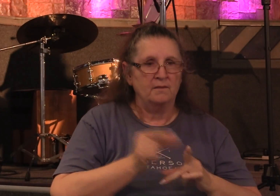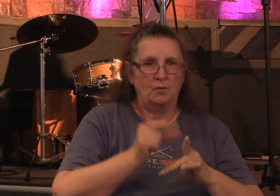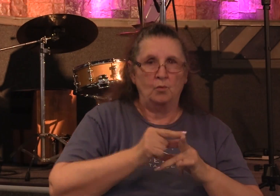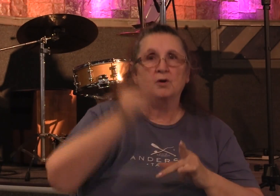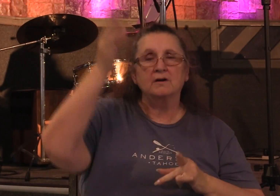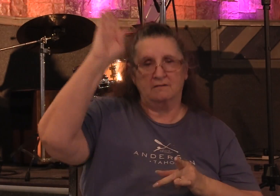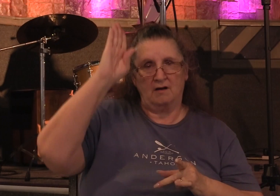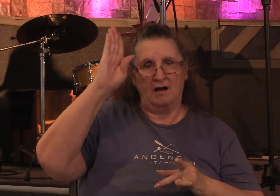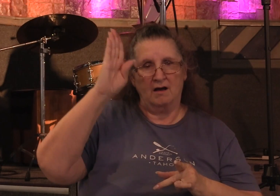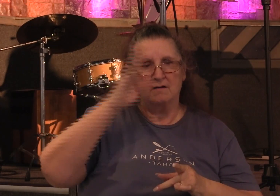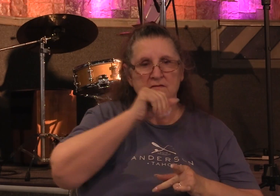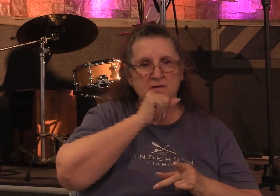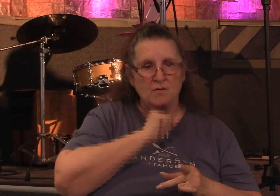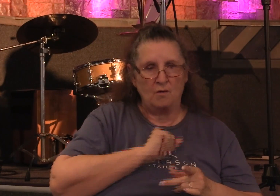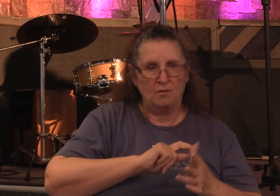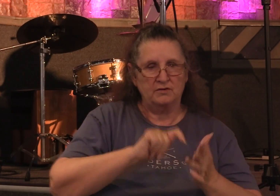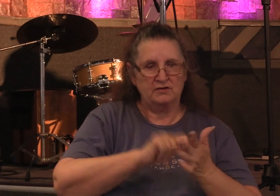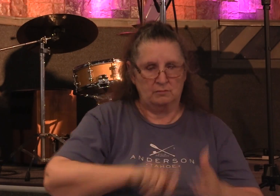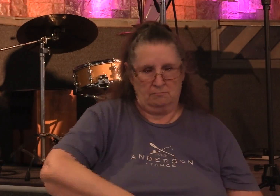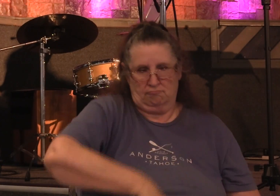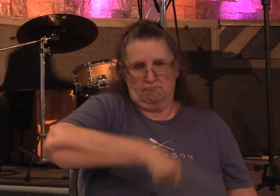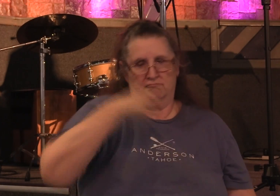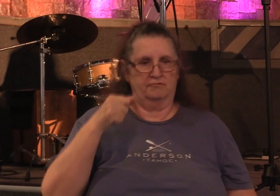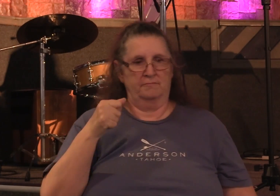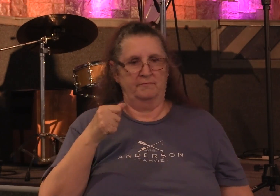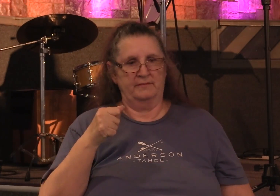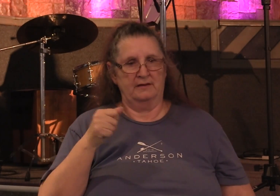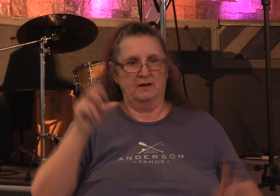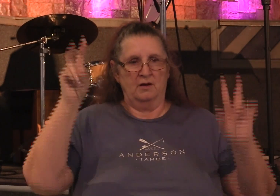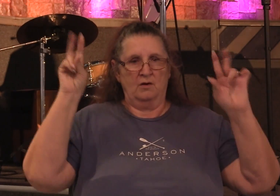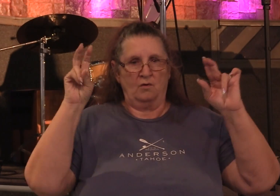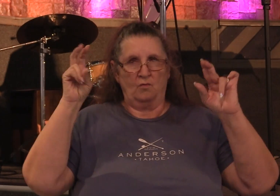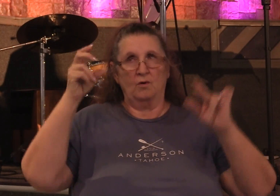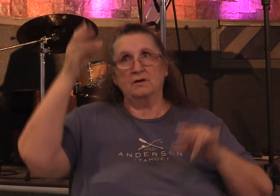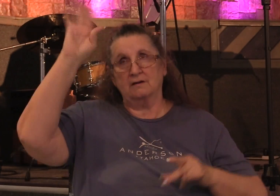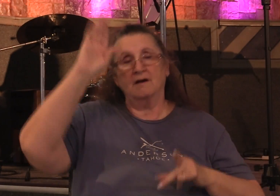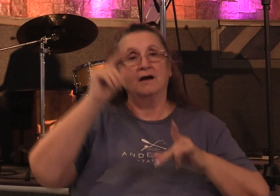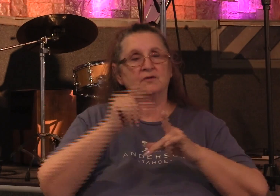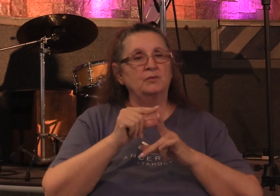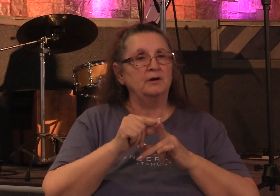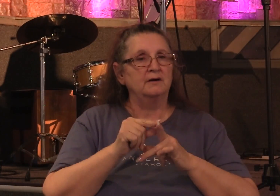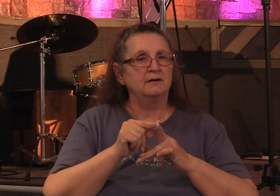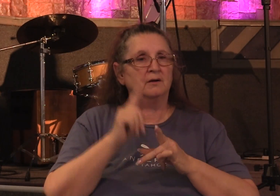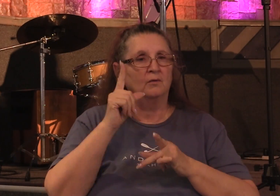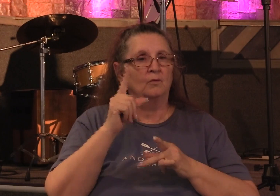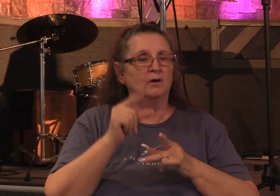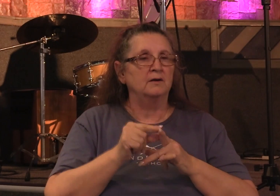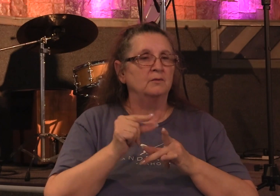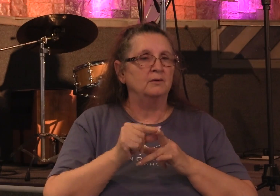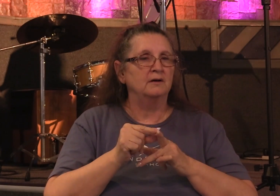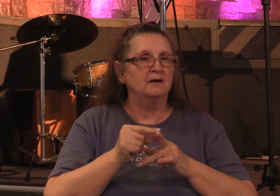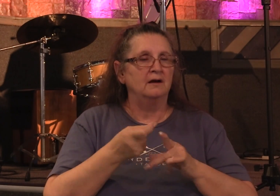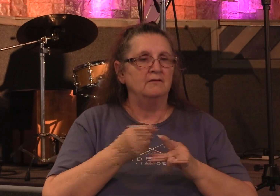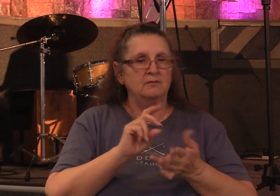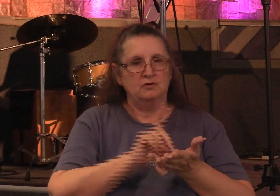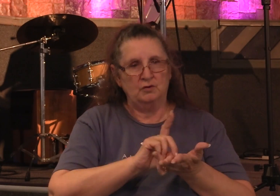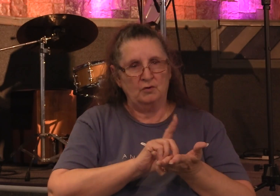pulled his sword out and quoted scripture and one of those scriptures was out of Deuteronomy 6 16